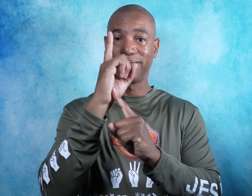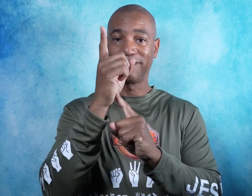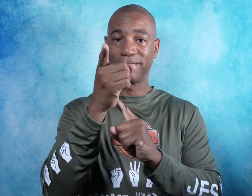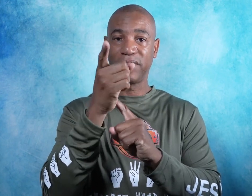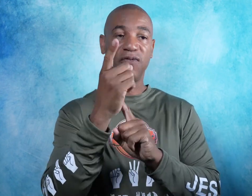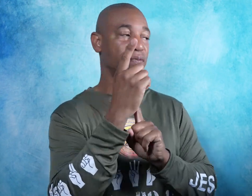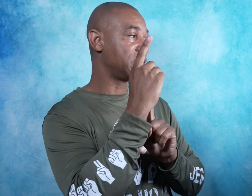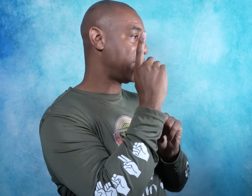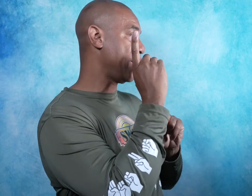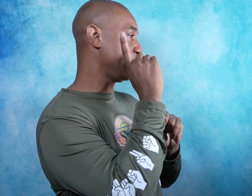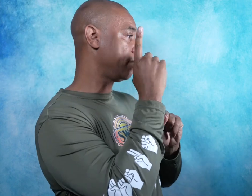From the side.